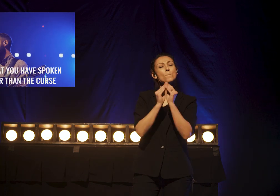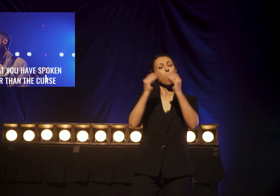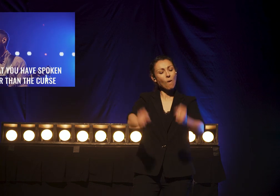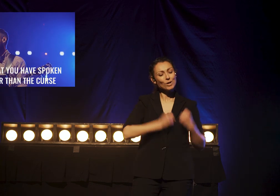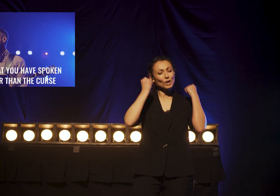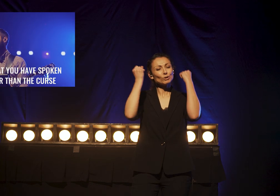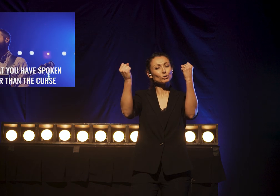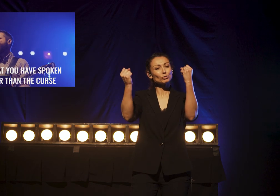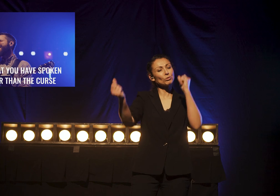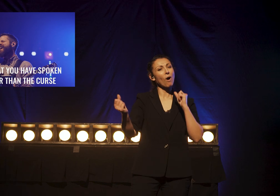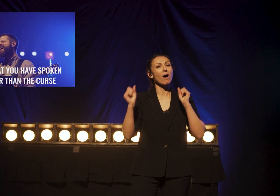the curse.